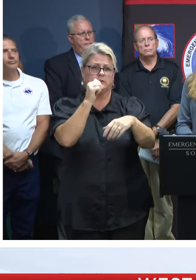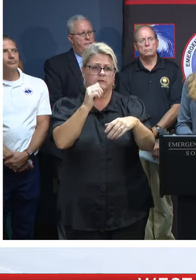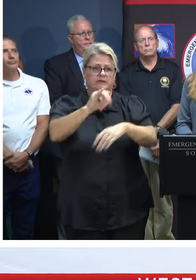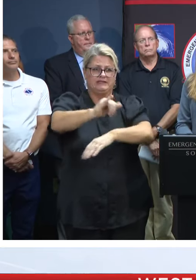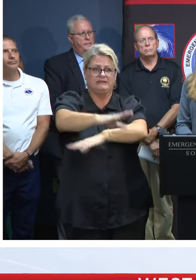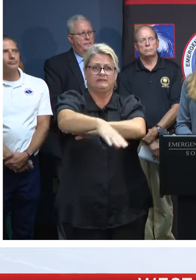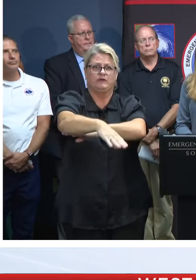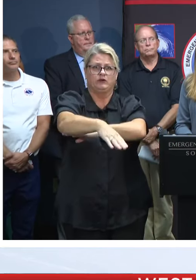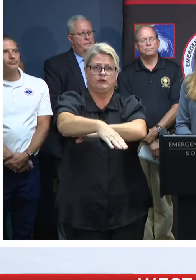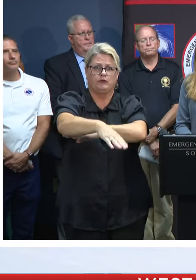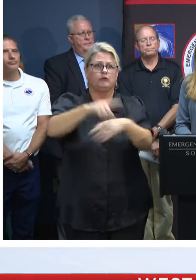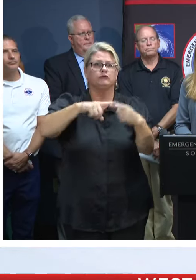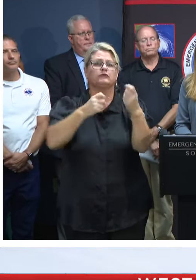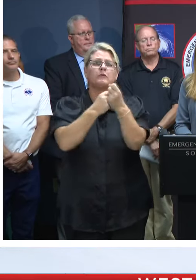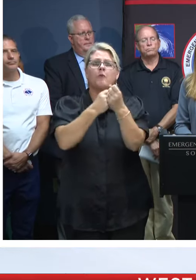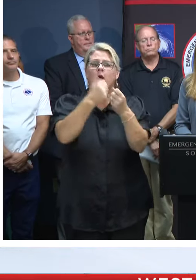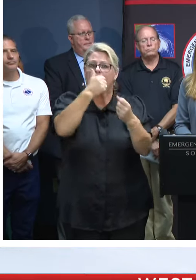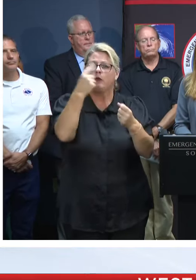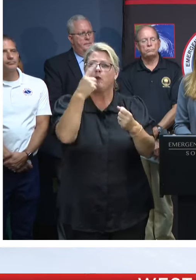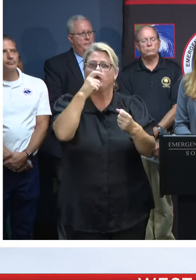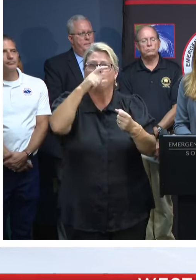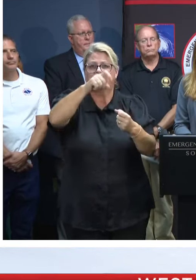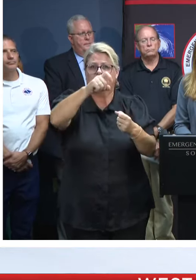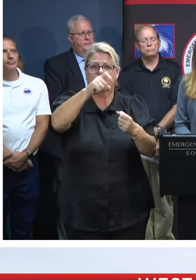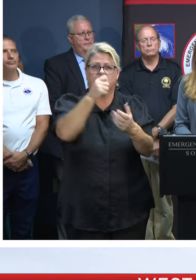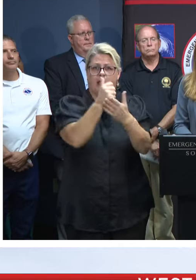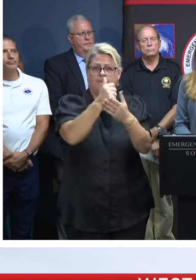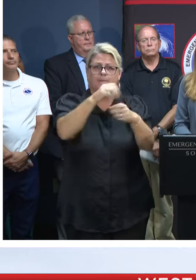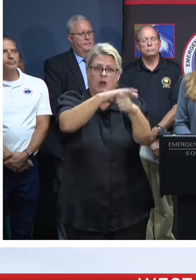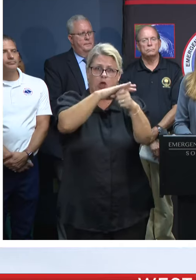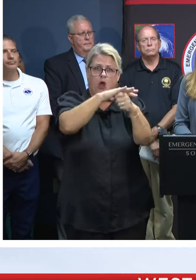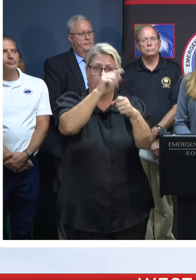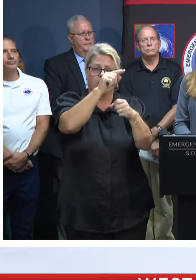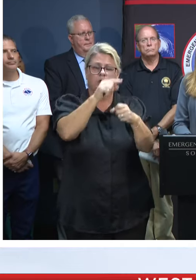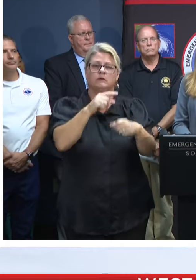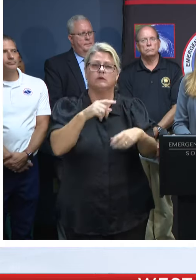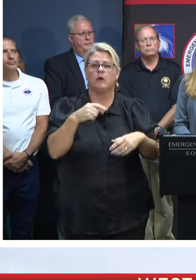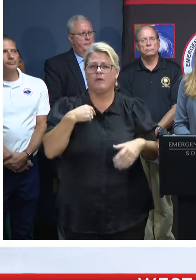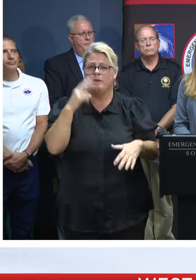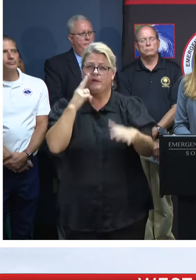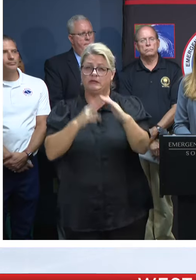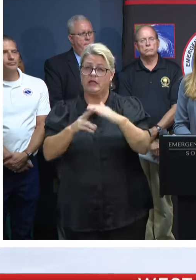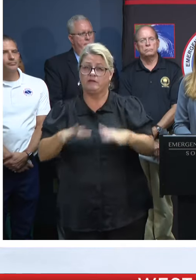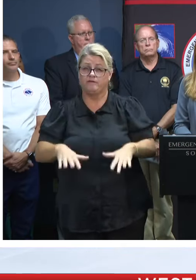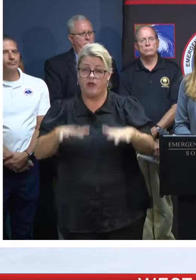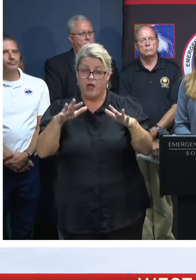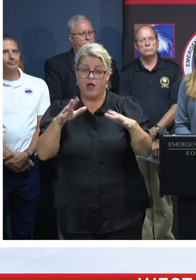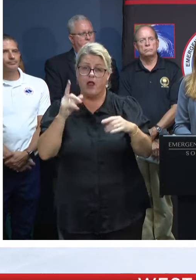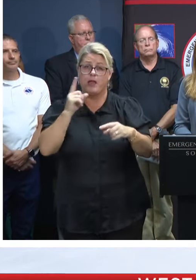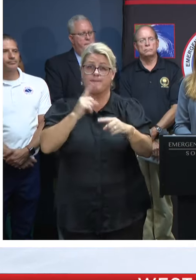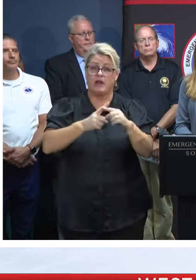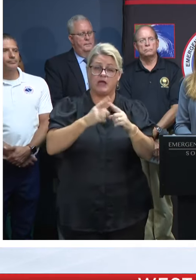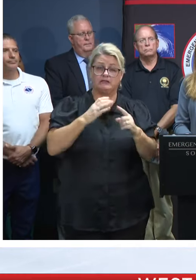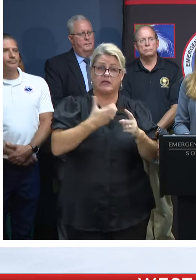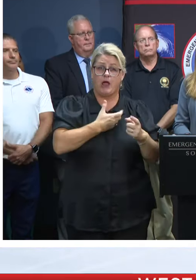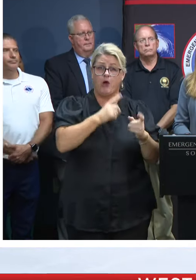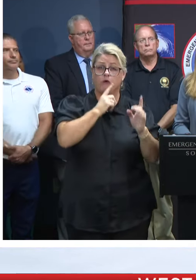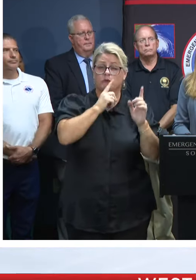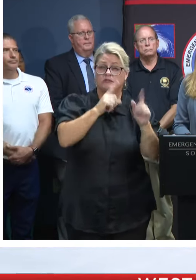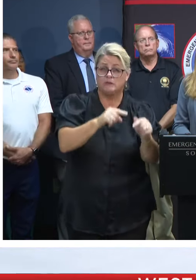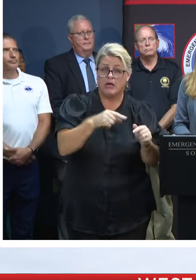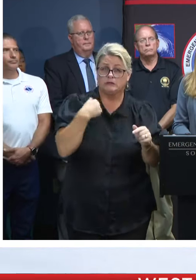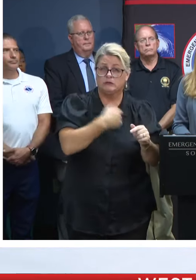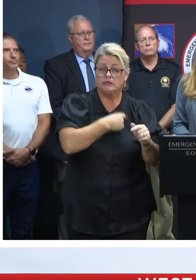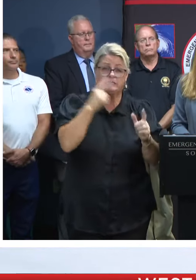support the needs of our local responders. Given the flooding predictions and the response currently anticipated by the